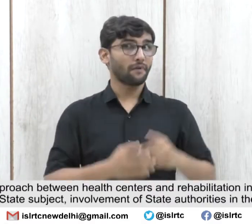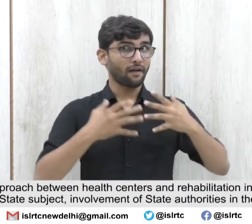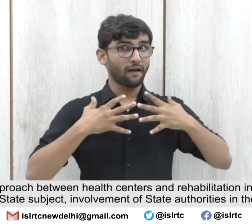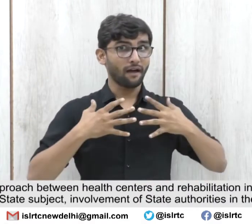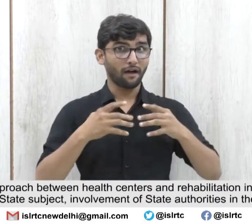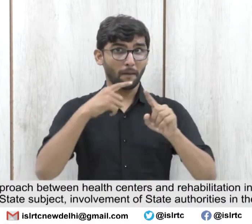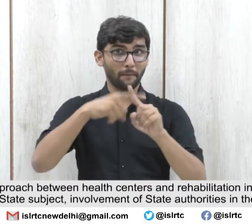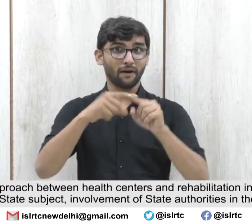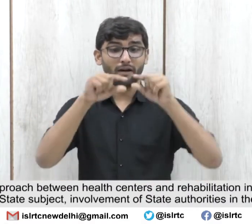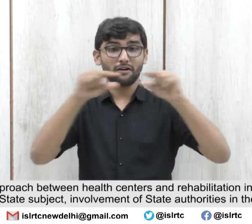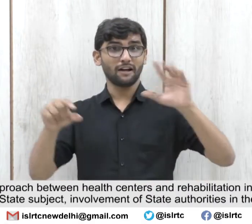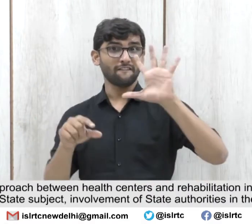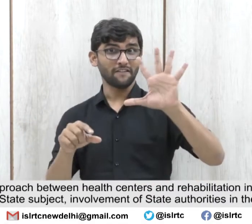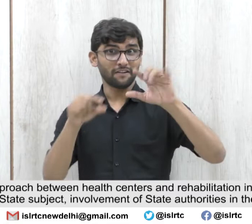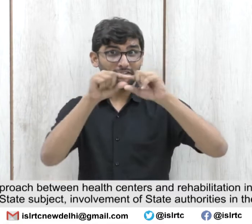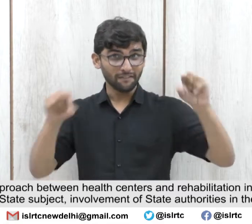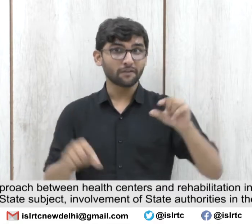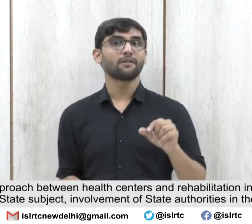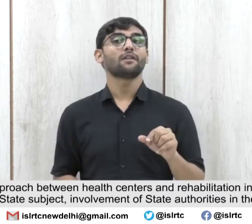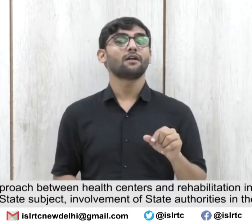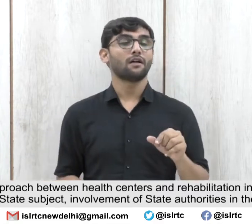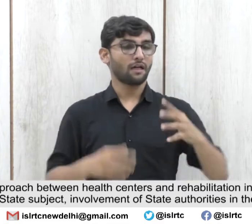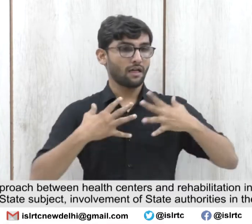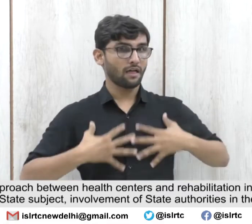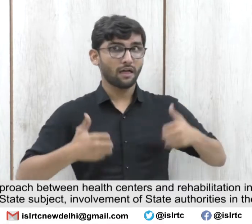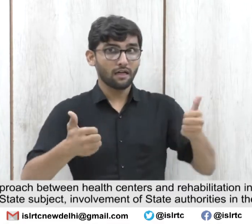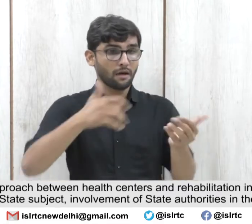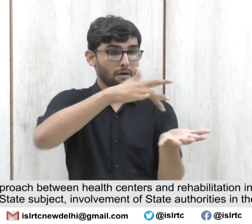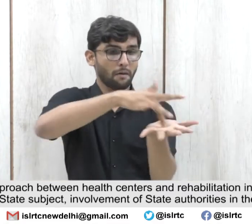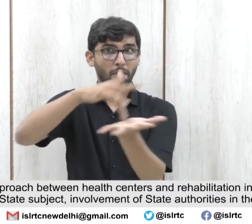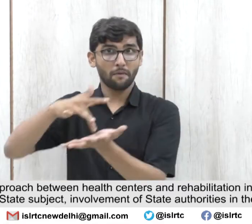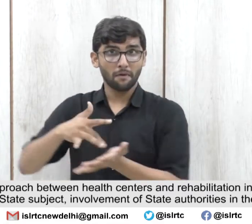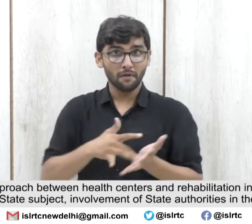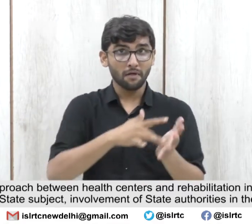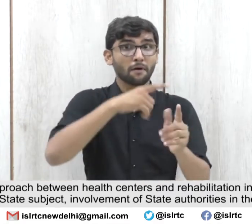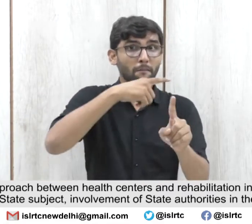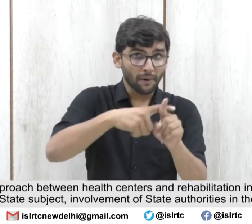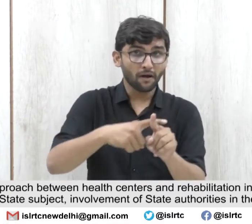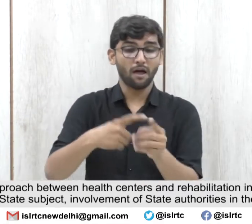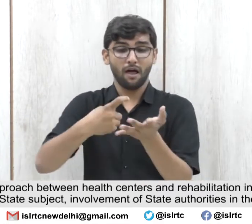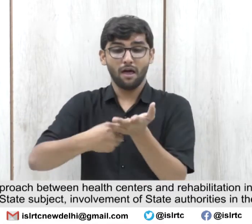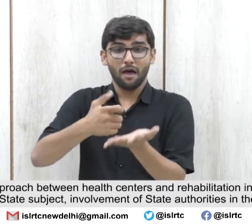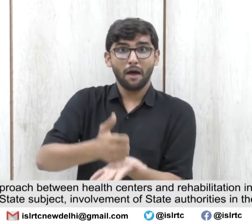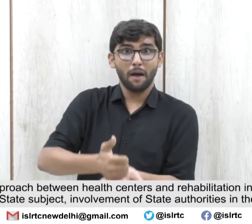Coordinated approach between health centers and rehabilitation